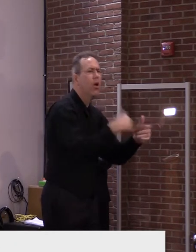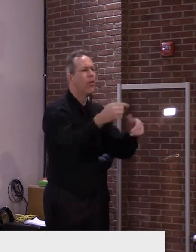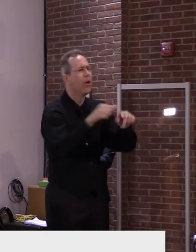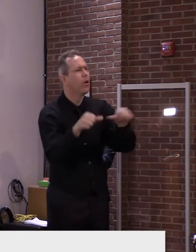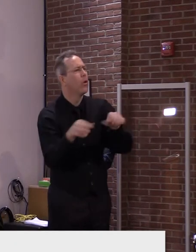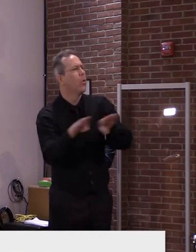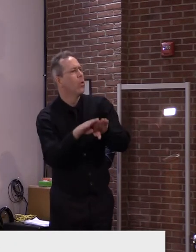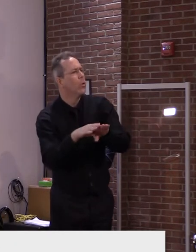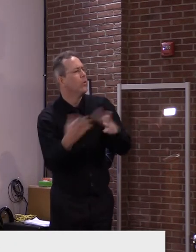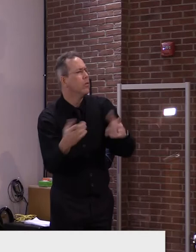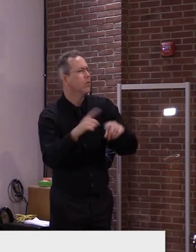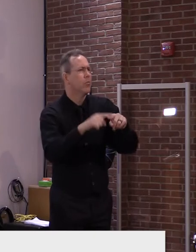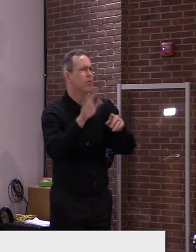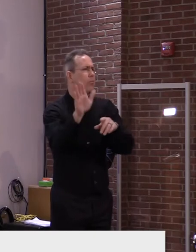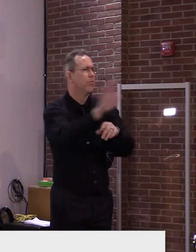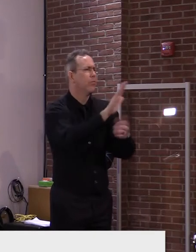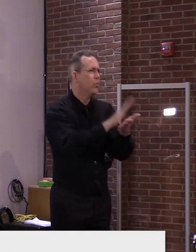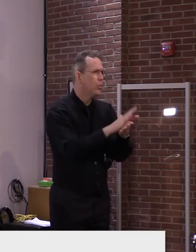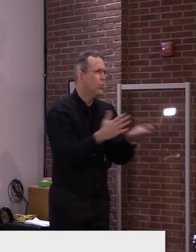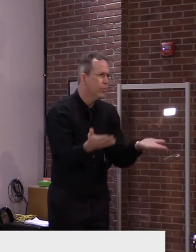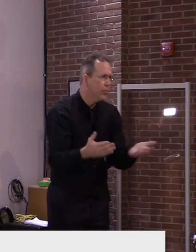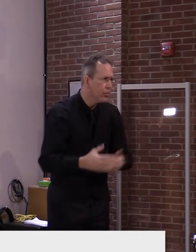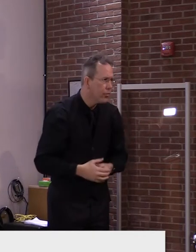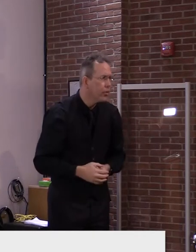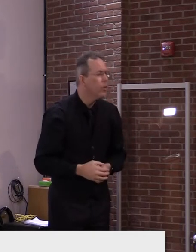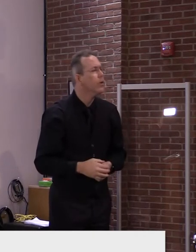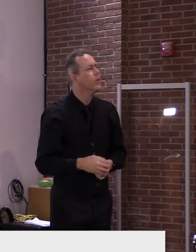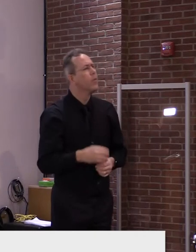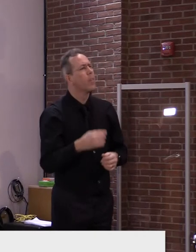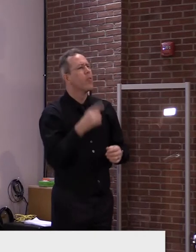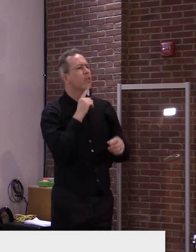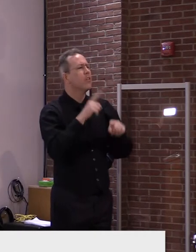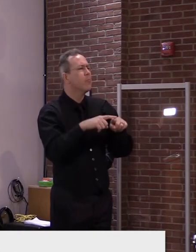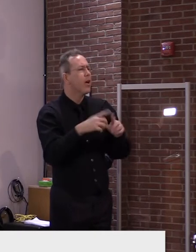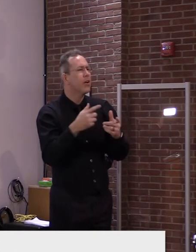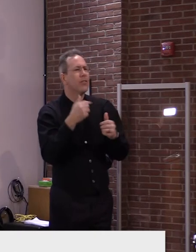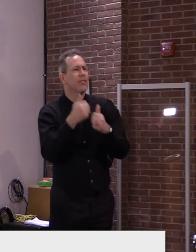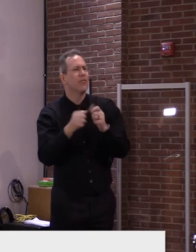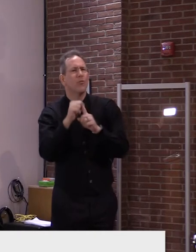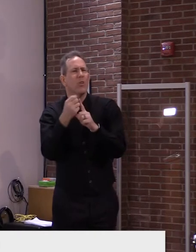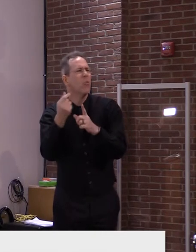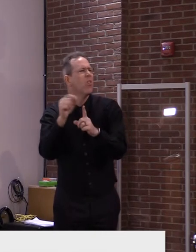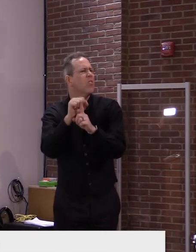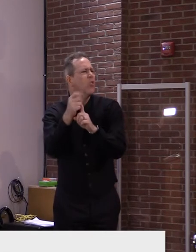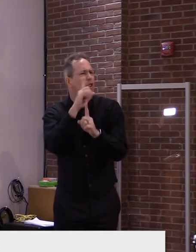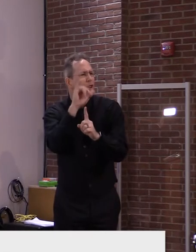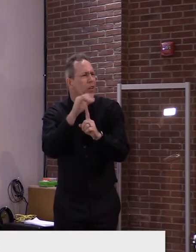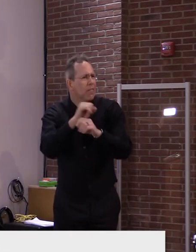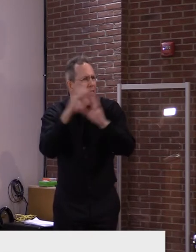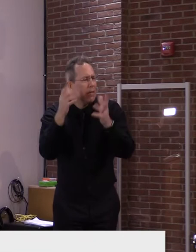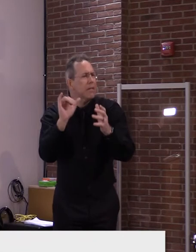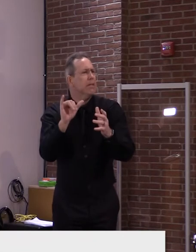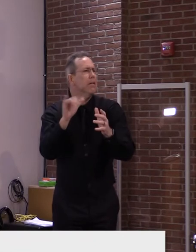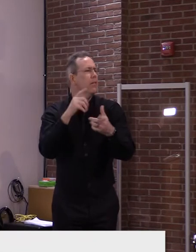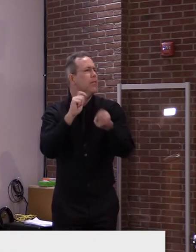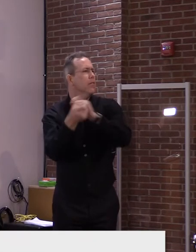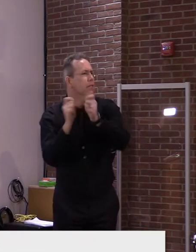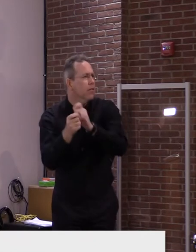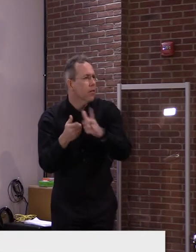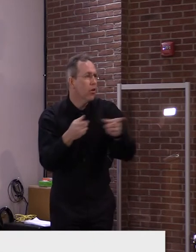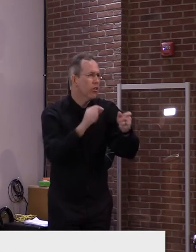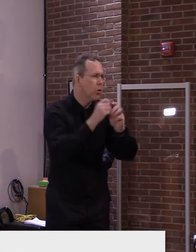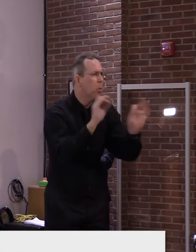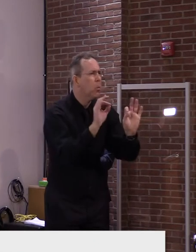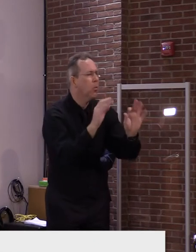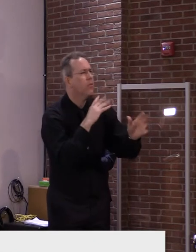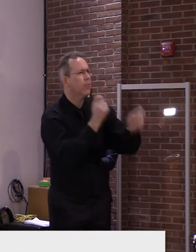you a sense of the nuance involved, those things are evaluated very closely and school districts are, are given specific advice, uh, on their situation. It